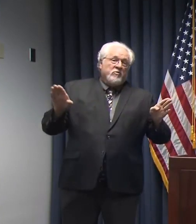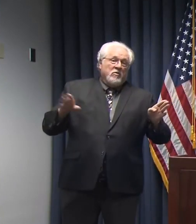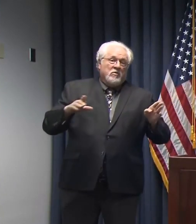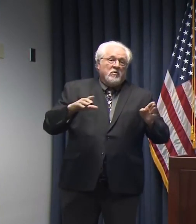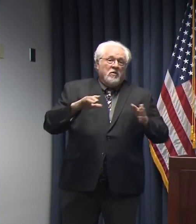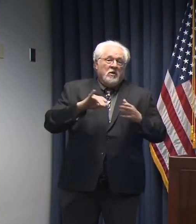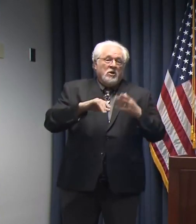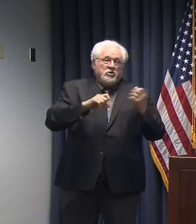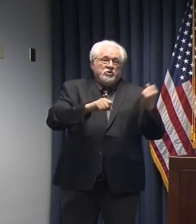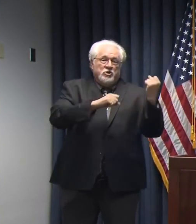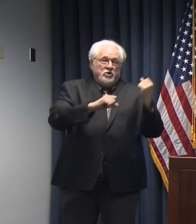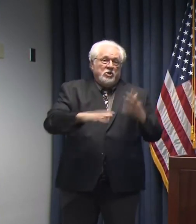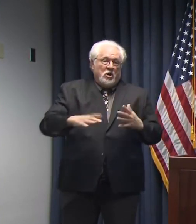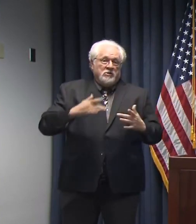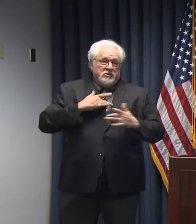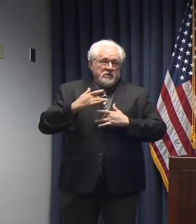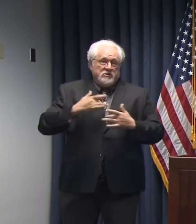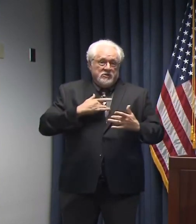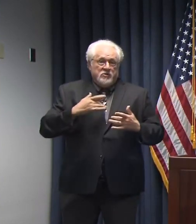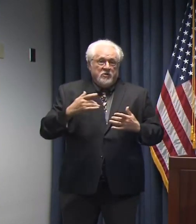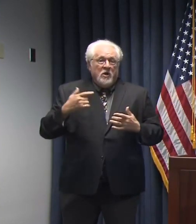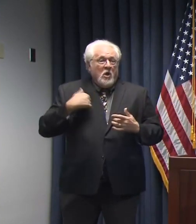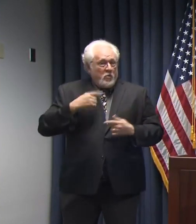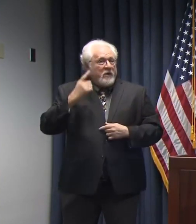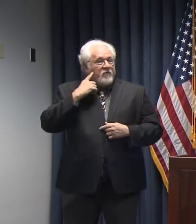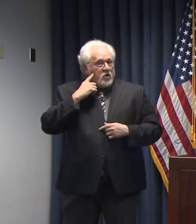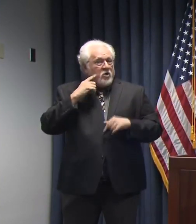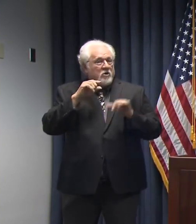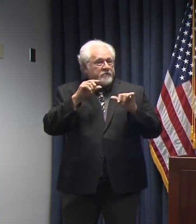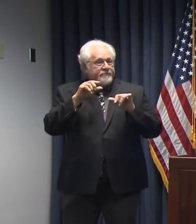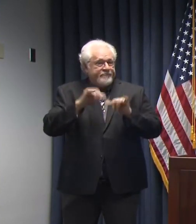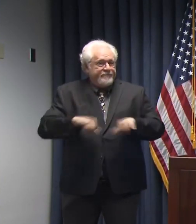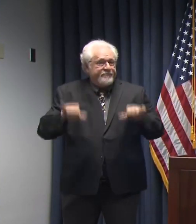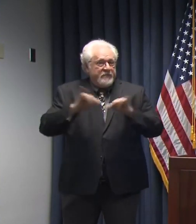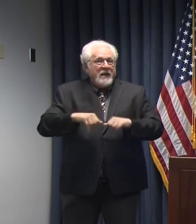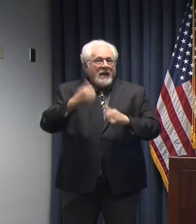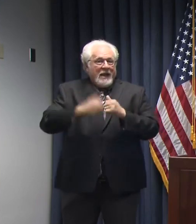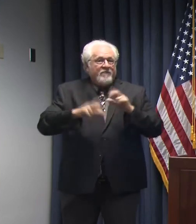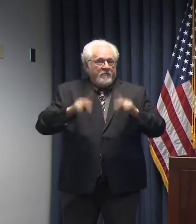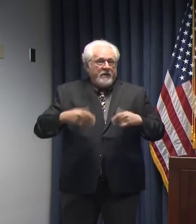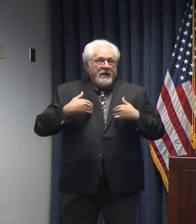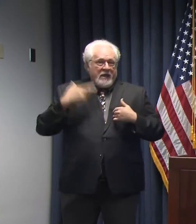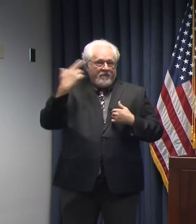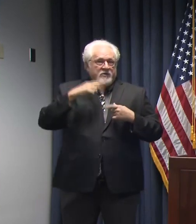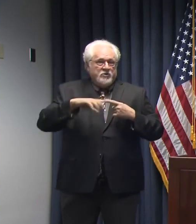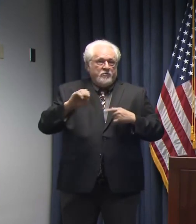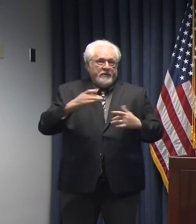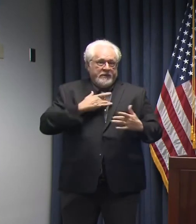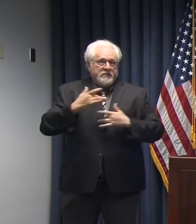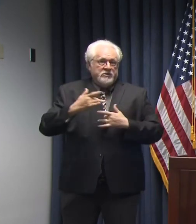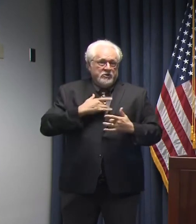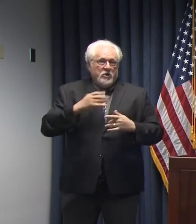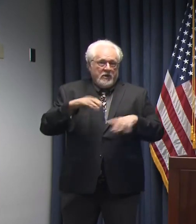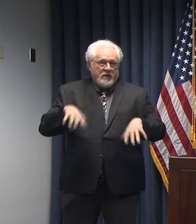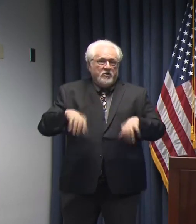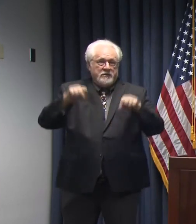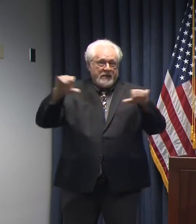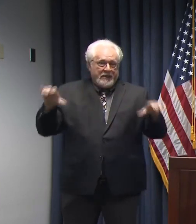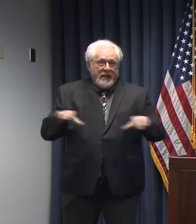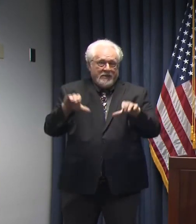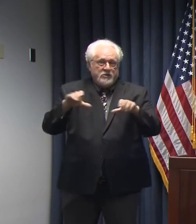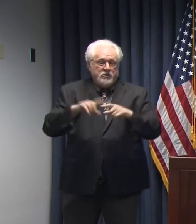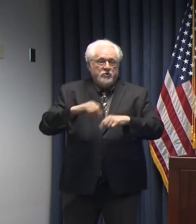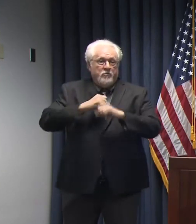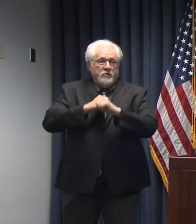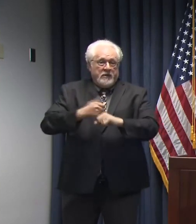concern for our population. You've been hearing a pretty consistent message from us that everybody has reason to be concerned and to take actions to